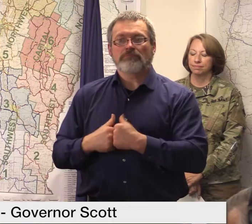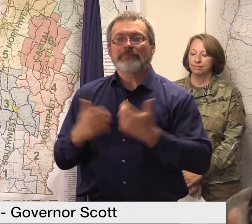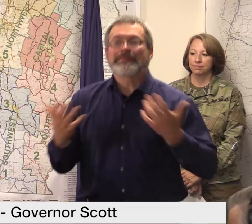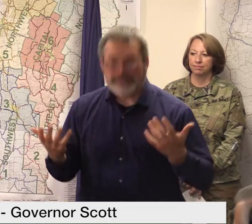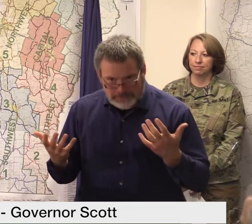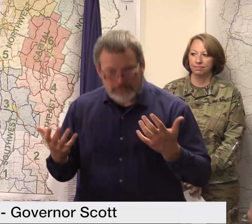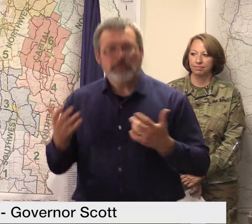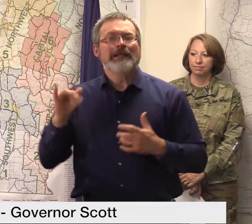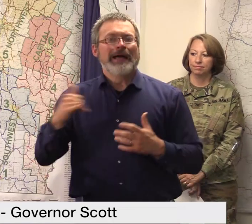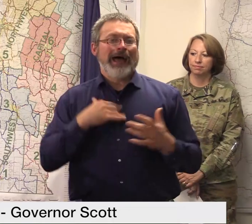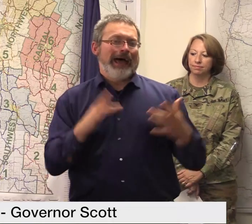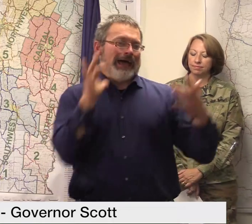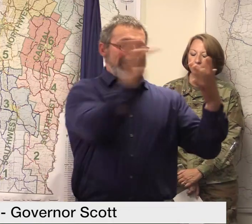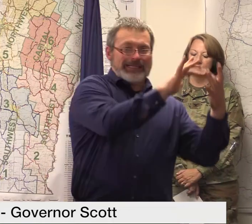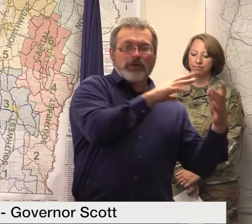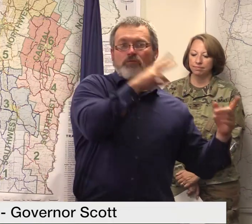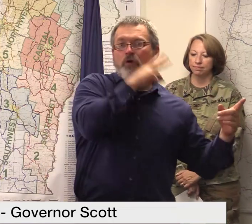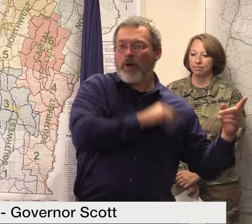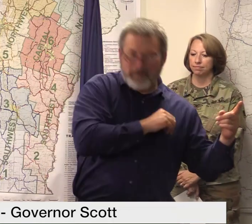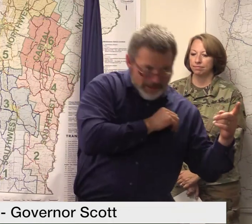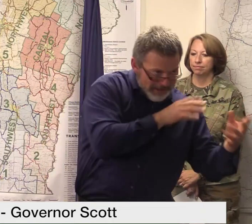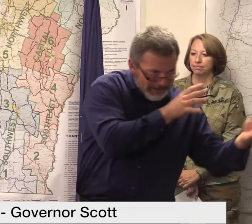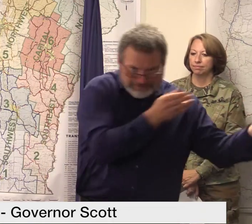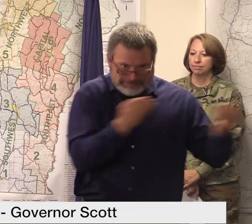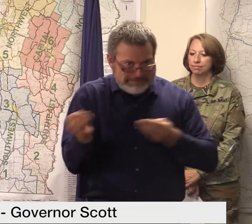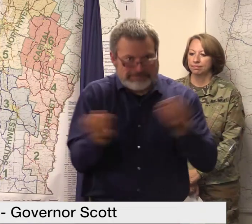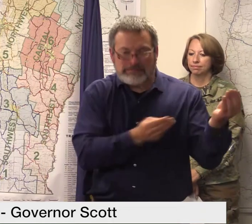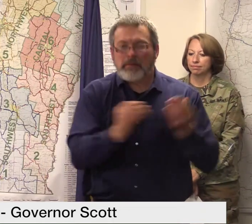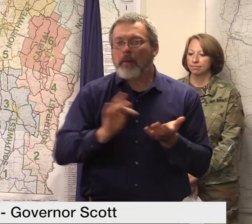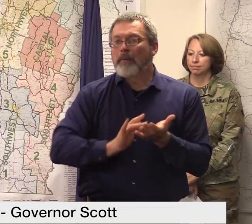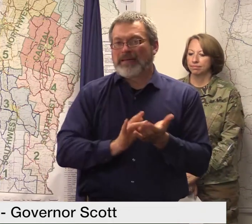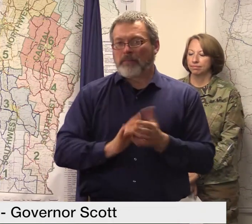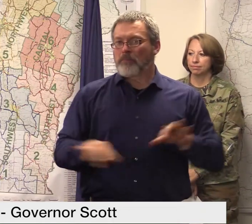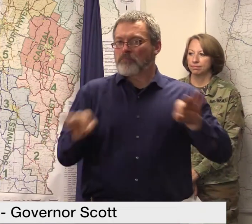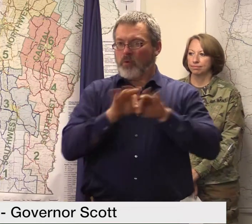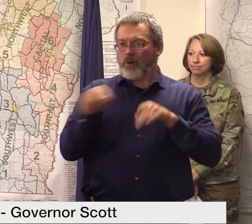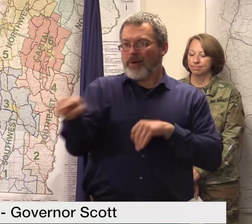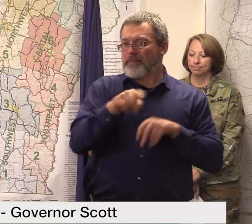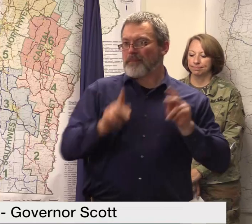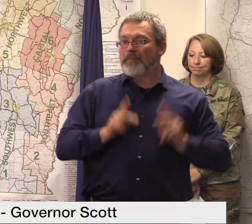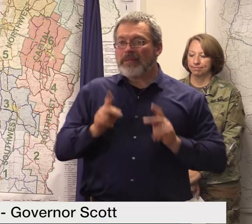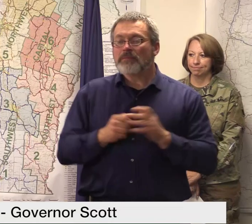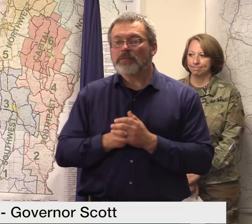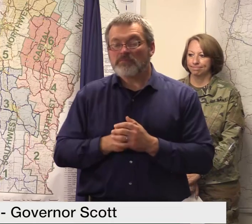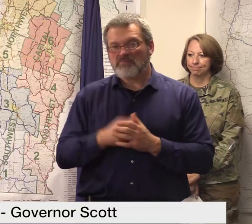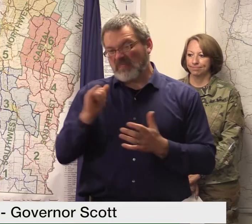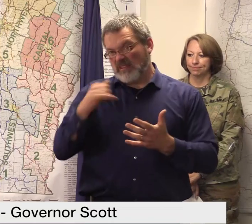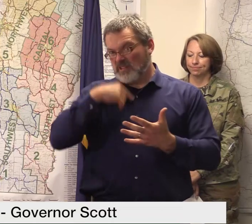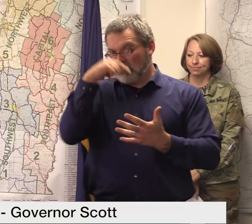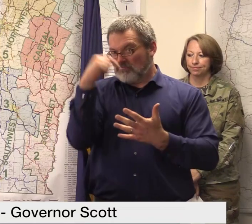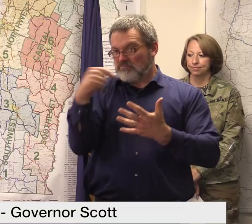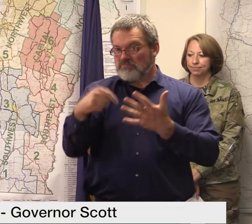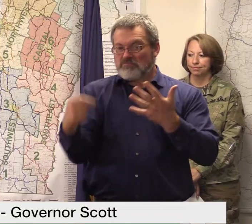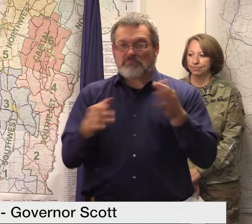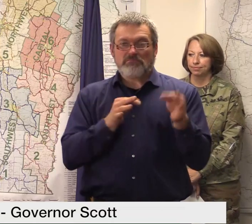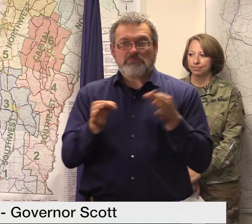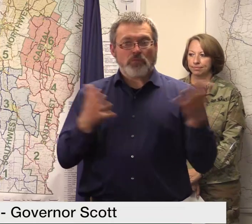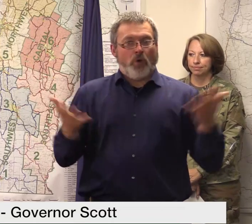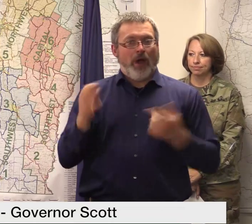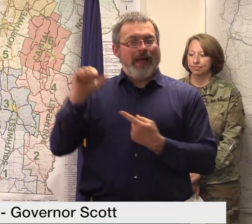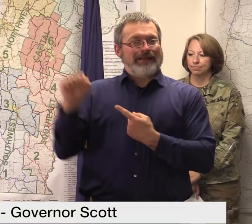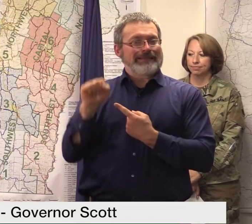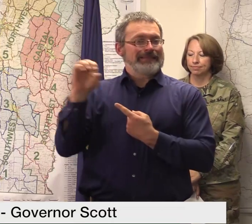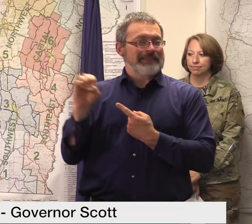some of the ways the many ways that our SEOC staff has problem solved to meet local needs if your